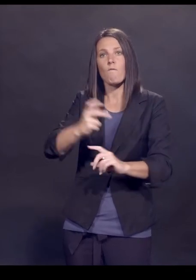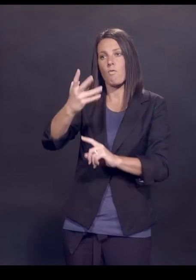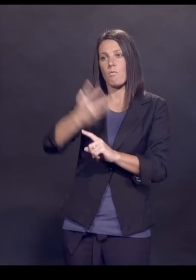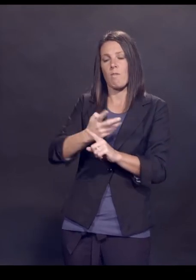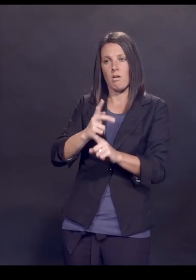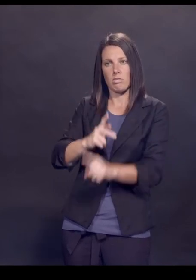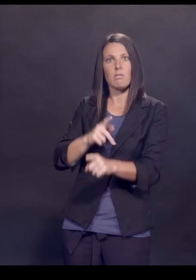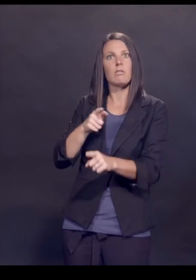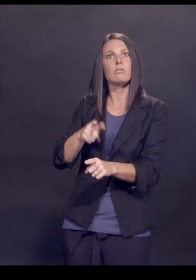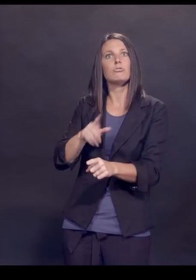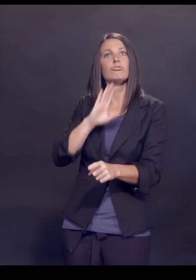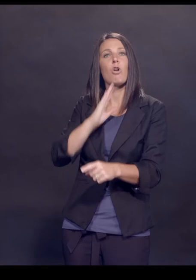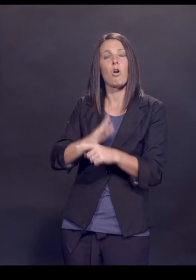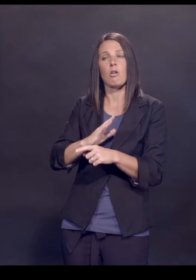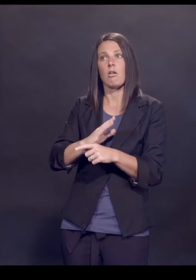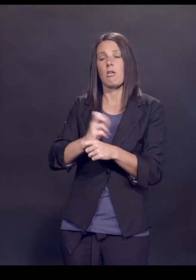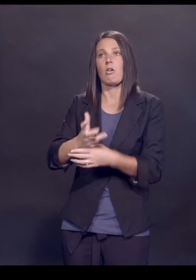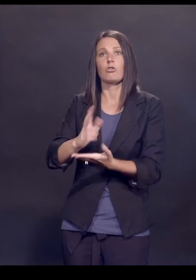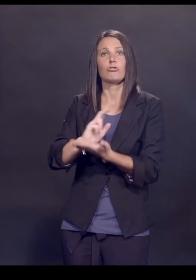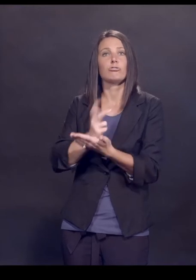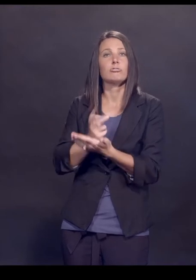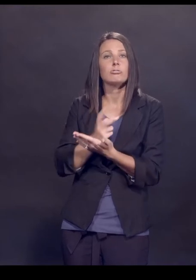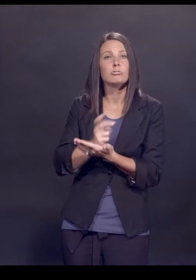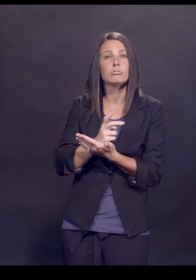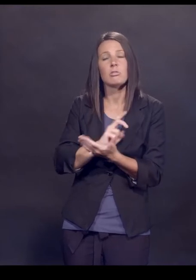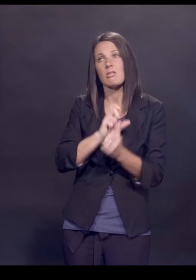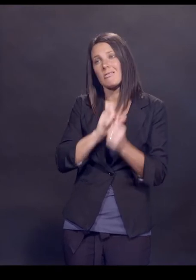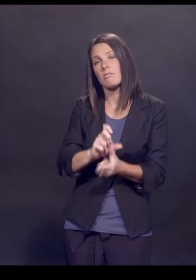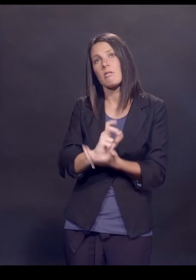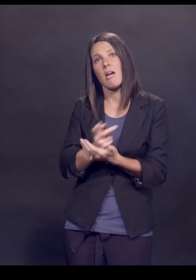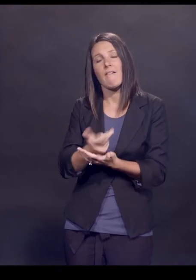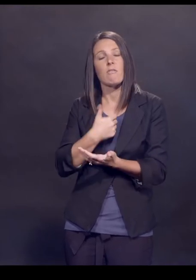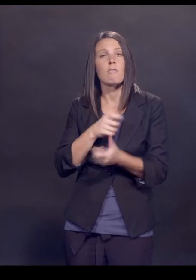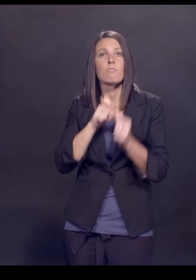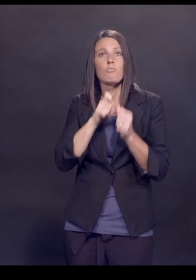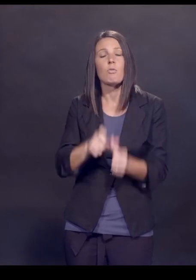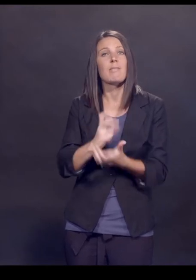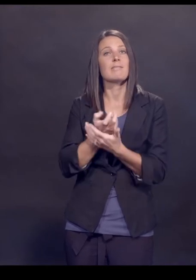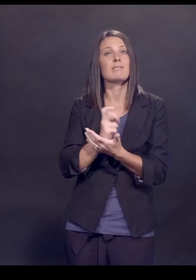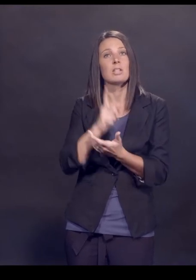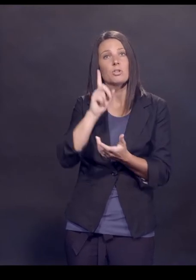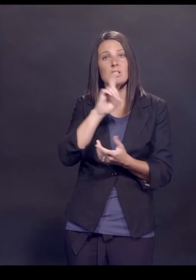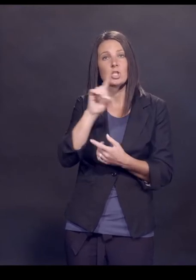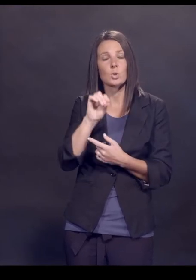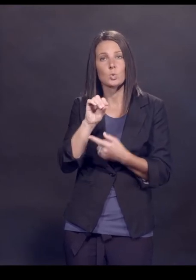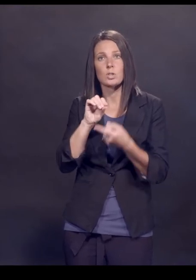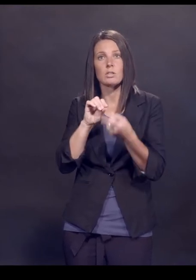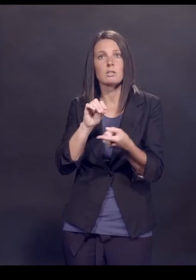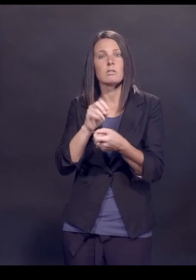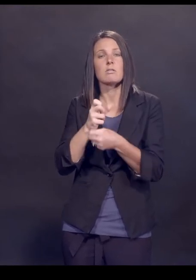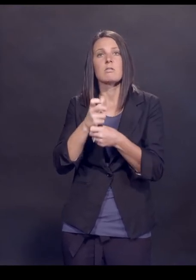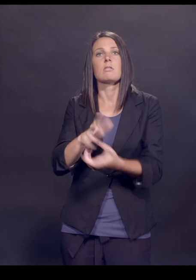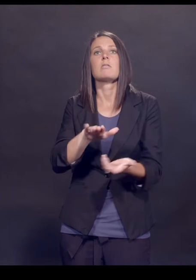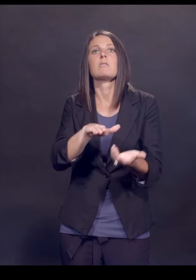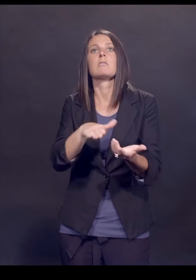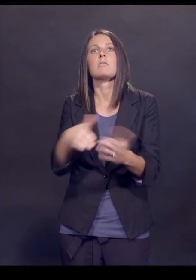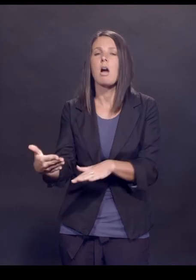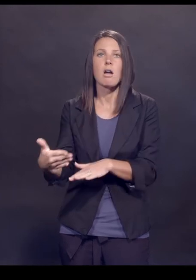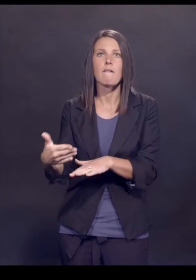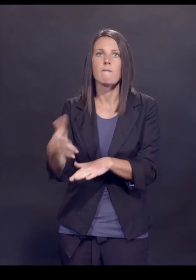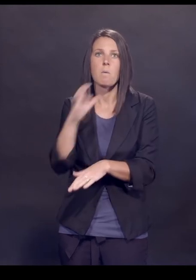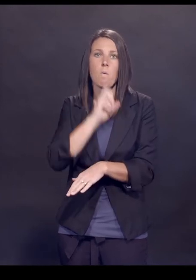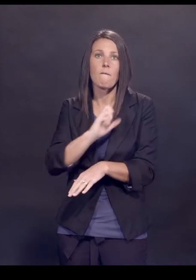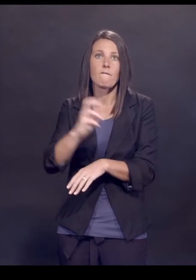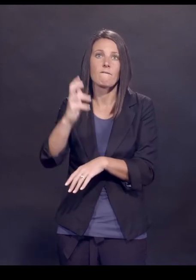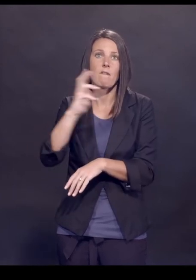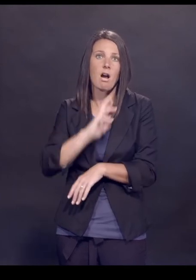had a seizure, went on to have a permanent seizure disorder, epilepsy, and was dead of a chronic neurological disease by age